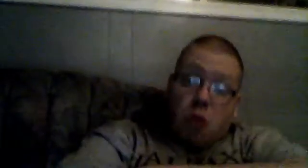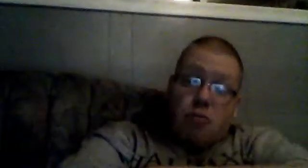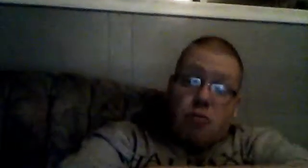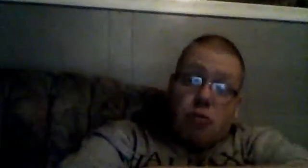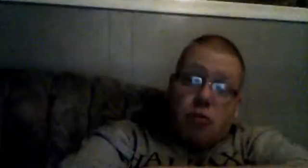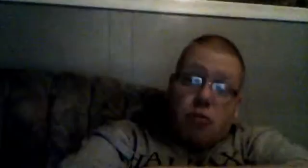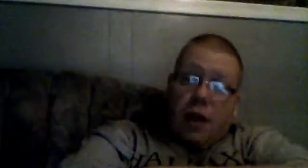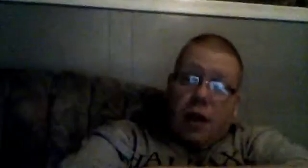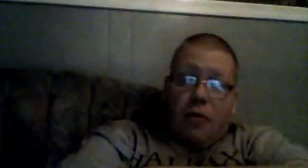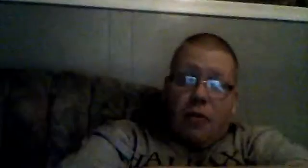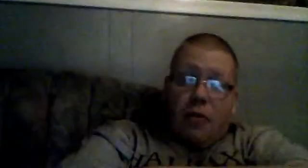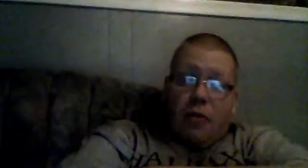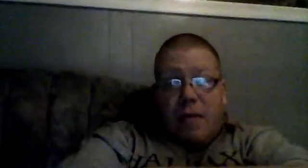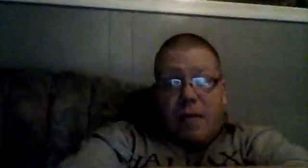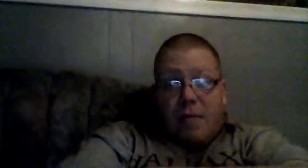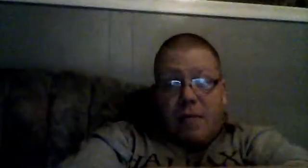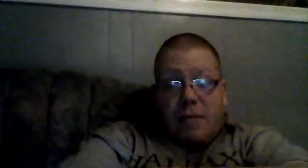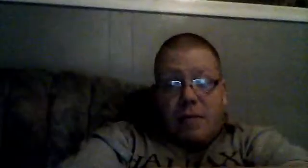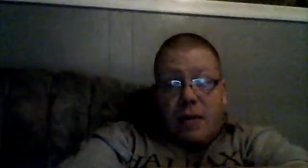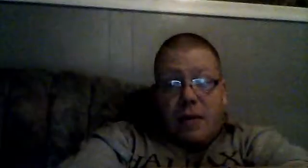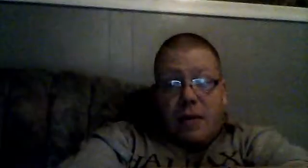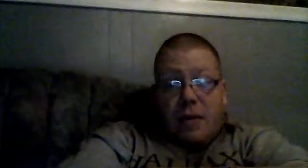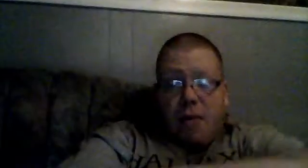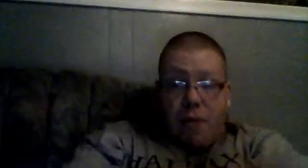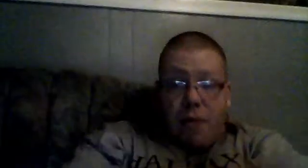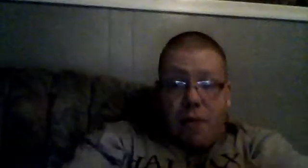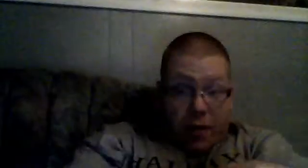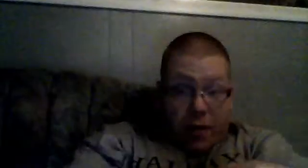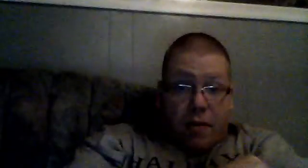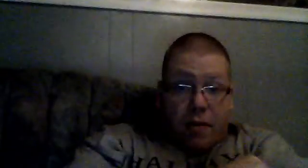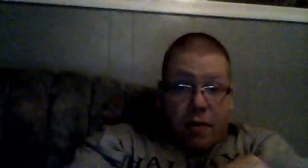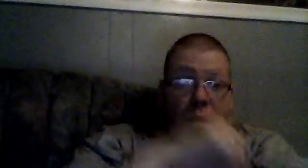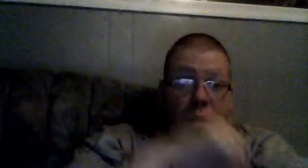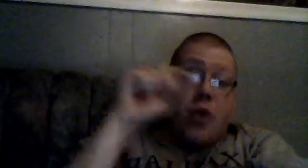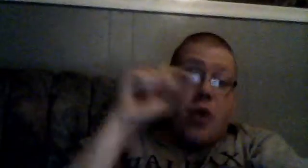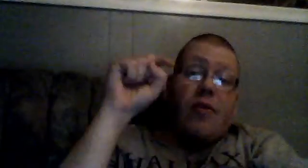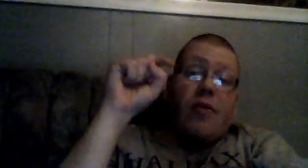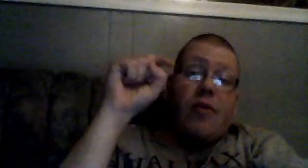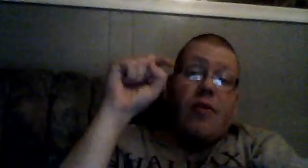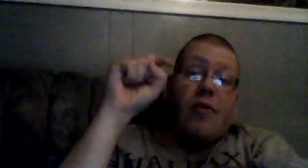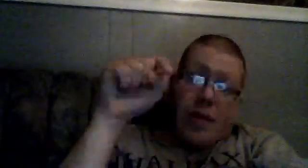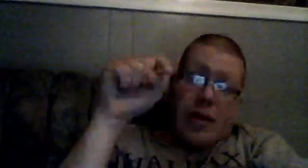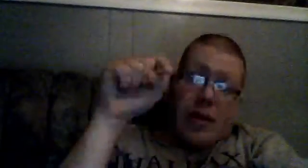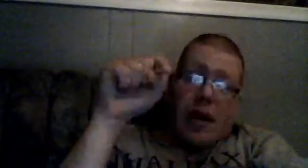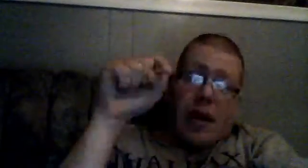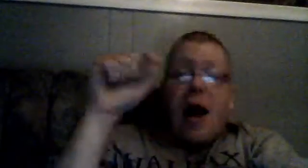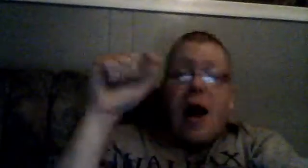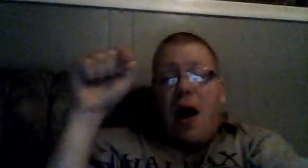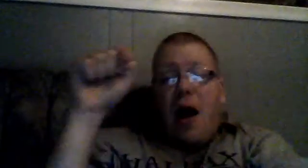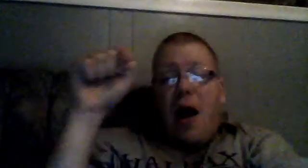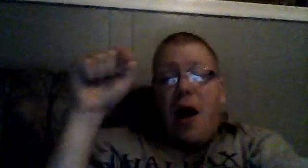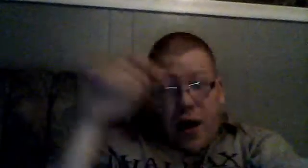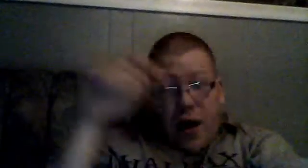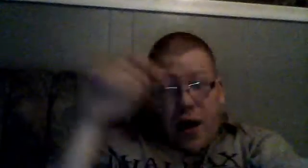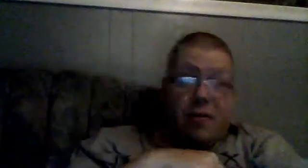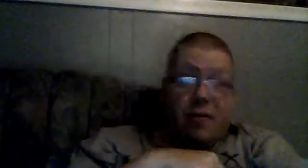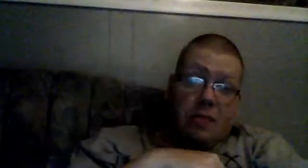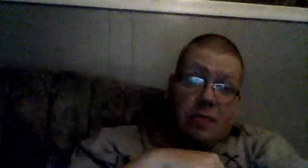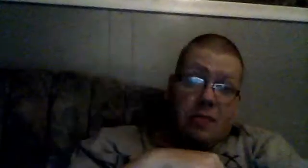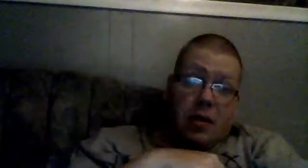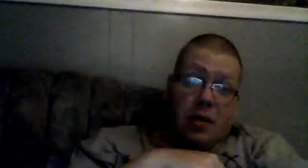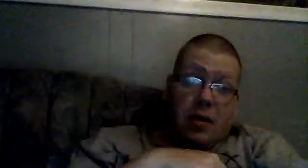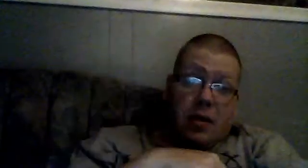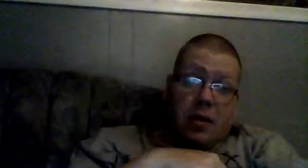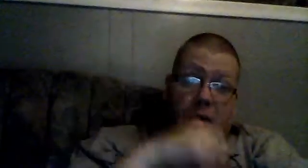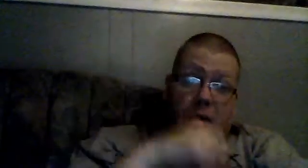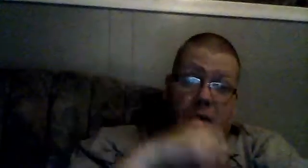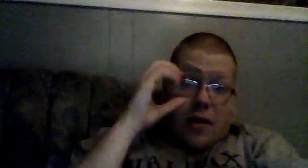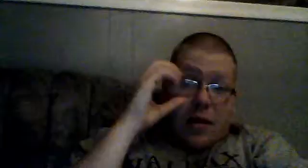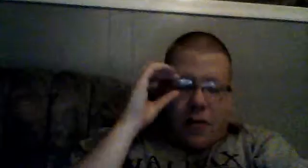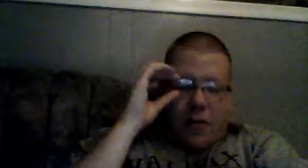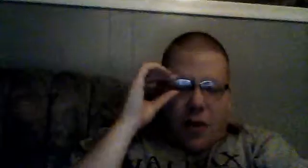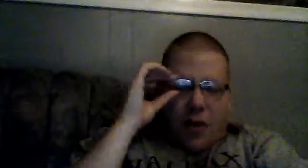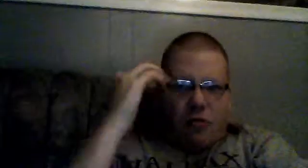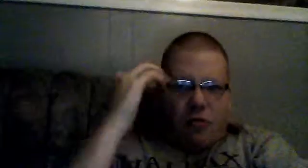Real Housewives in my book, they're celebrity housewives. If you want Real